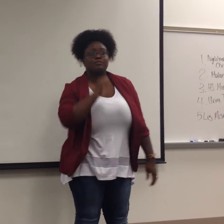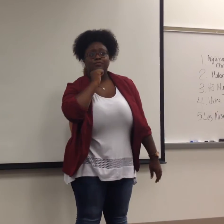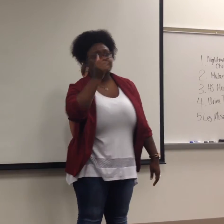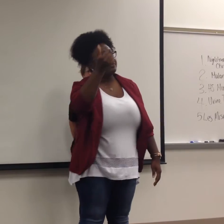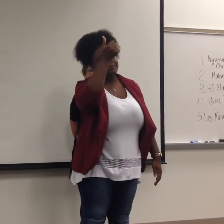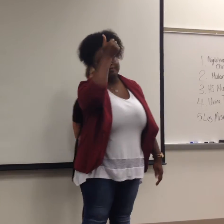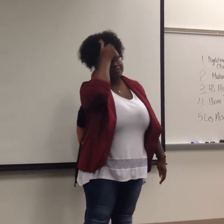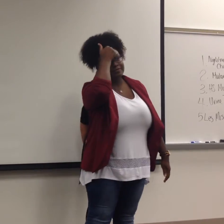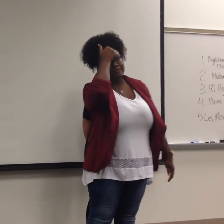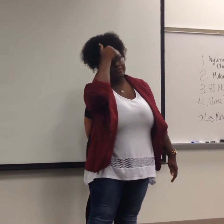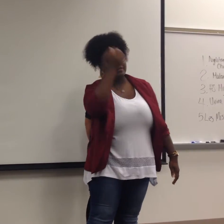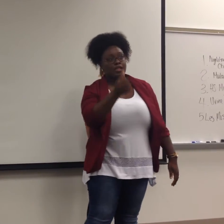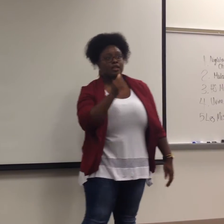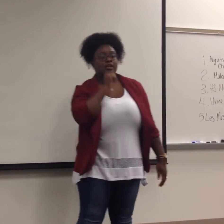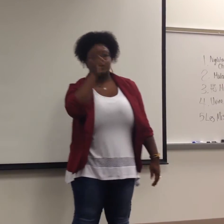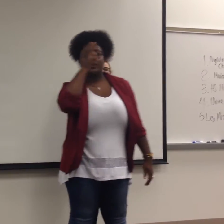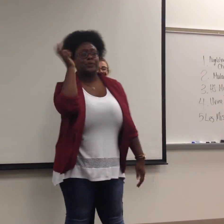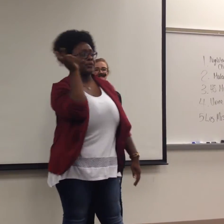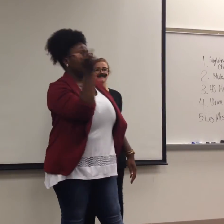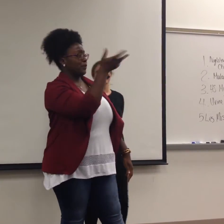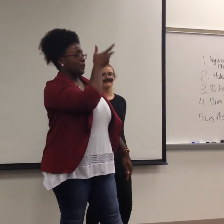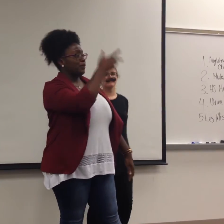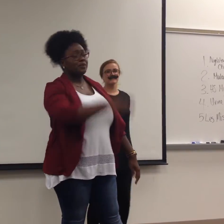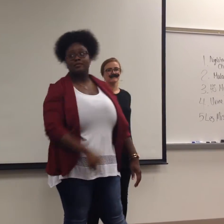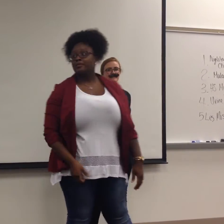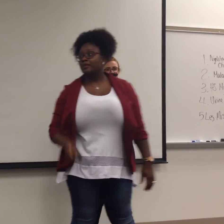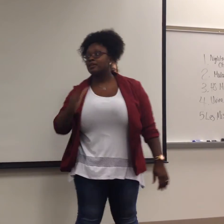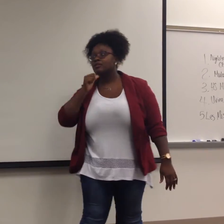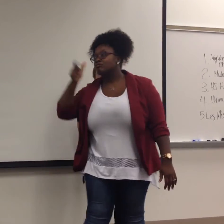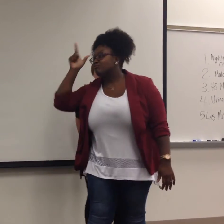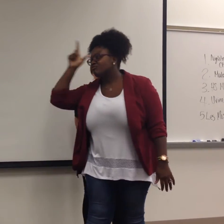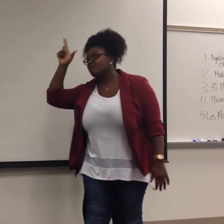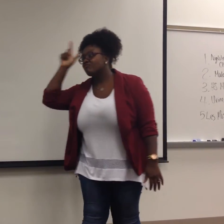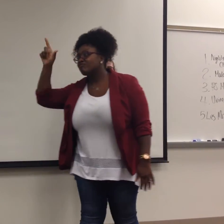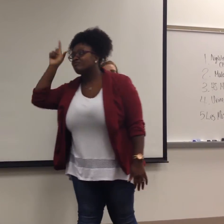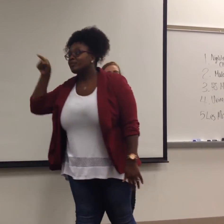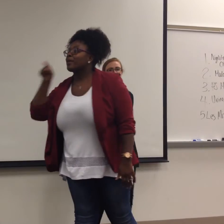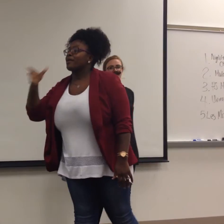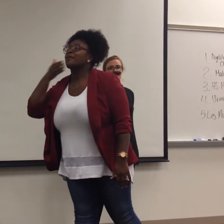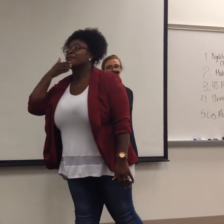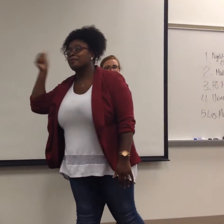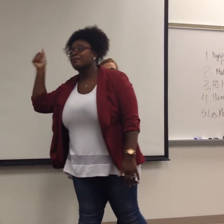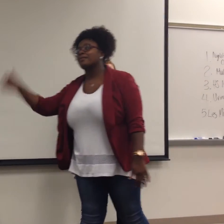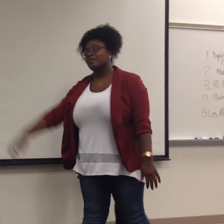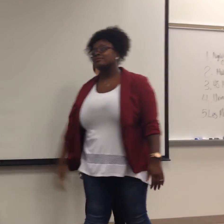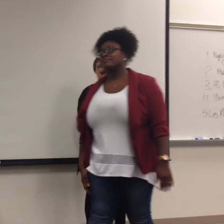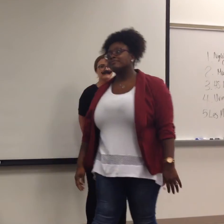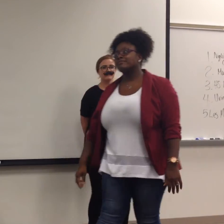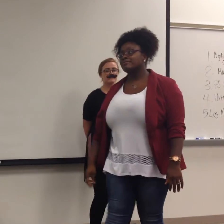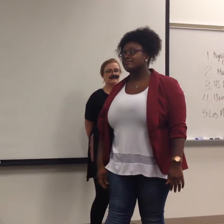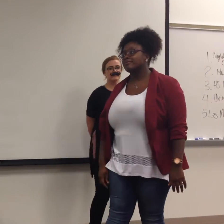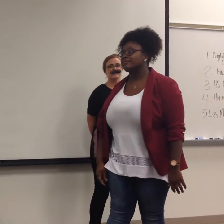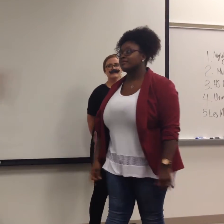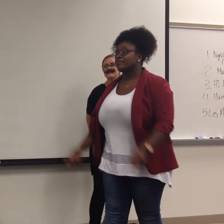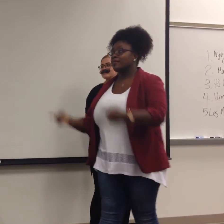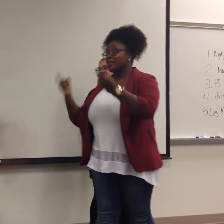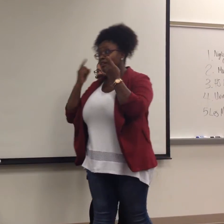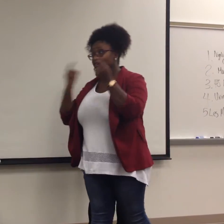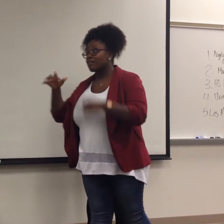Don't be the bunny, don't be the dope Don't be the loser, you're much better than that hope For